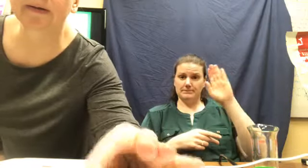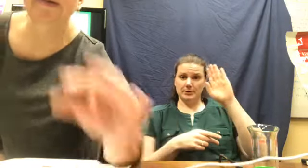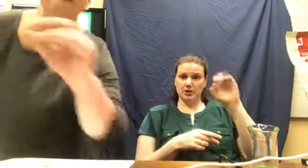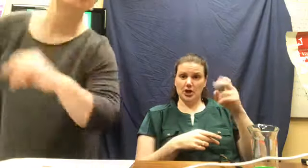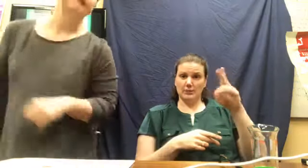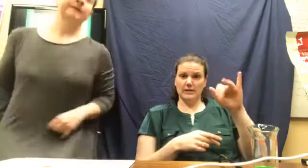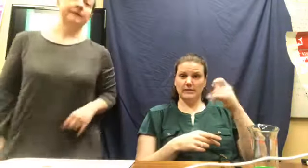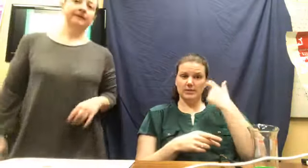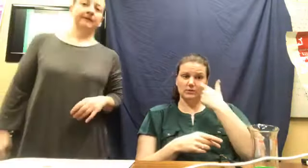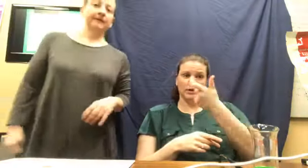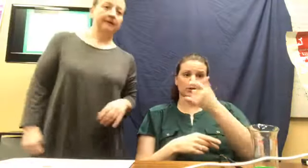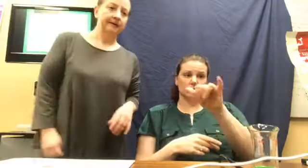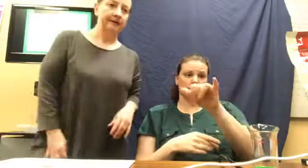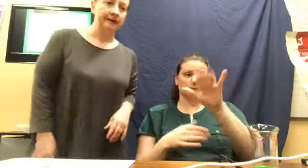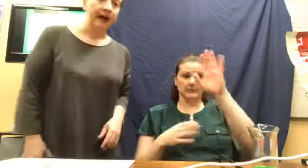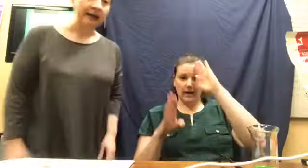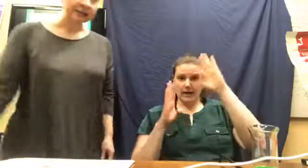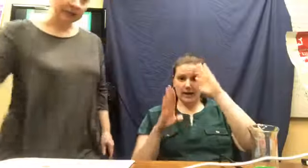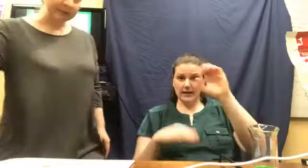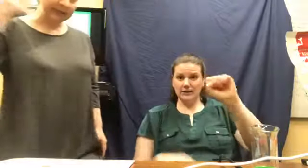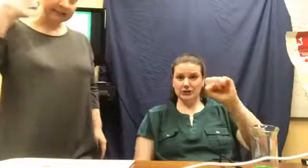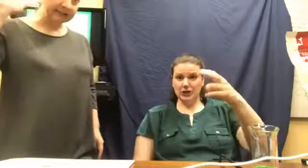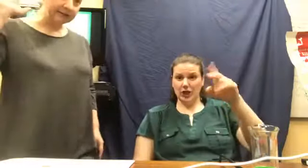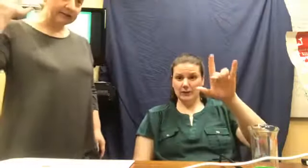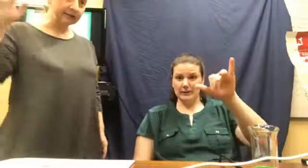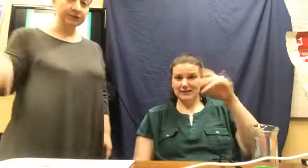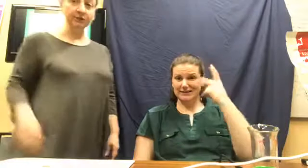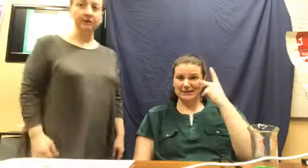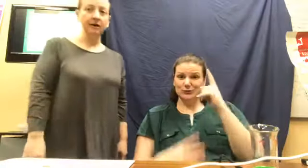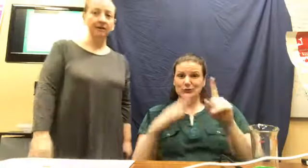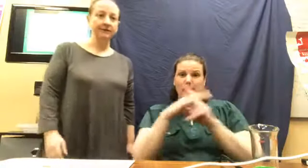Shelby just watched too. Hi Shelby. I see you're here too. Awesome.